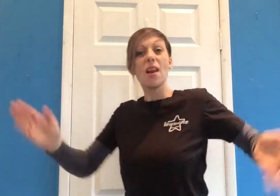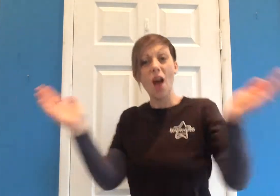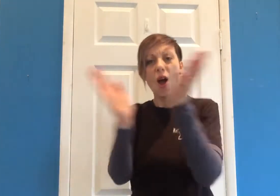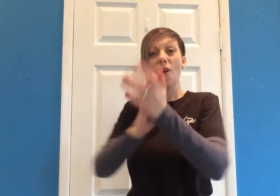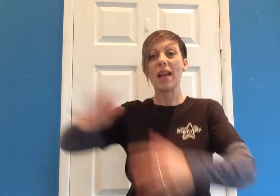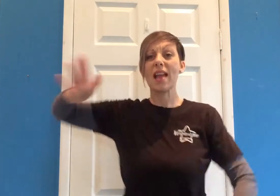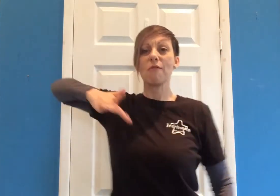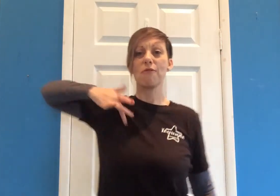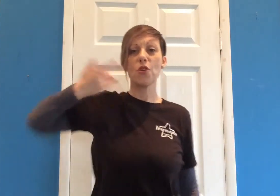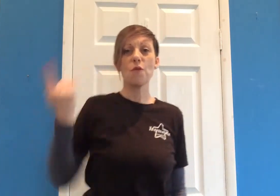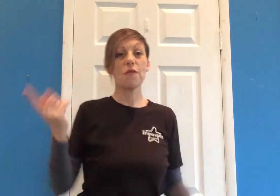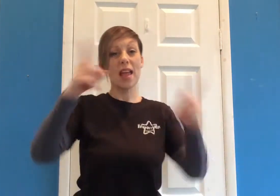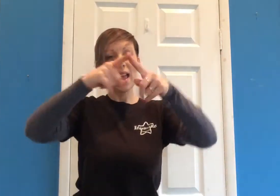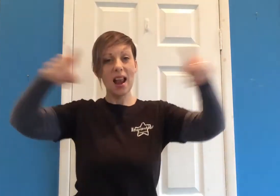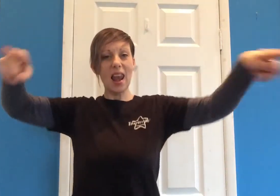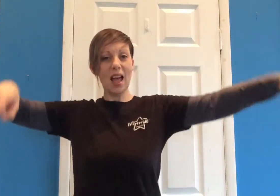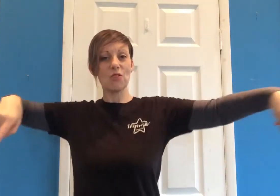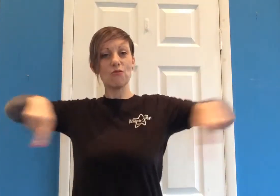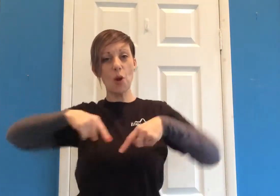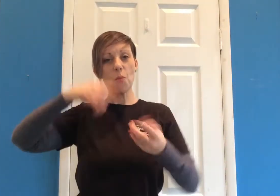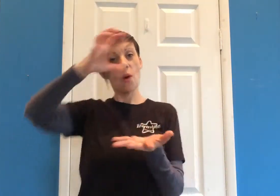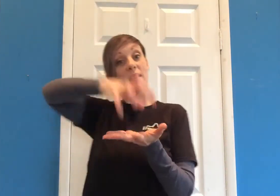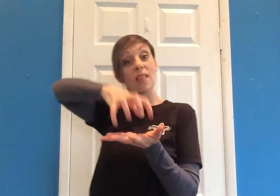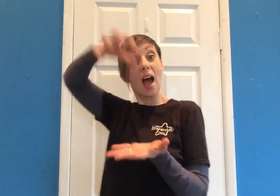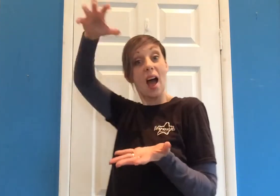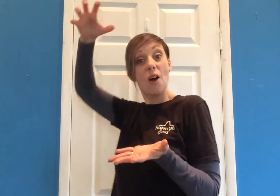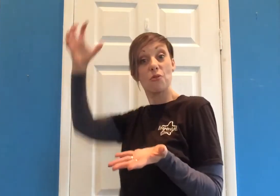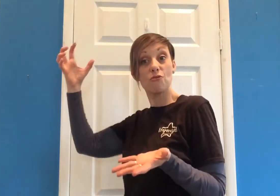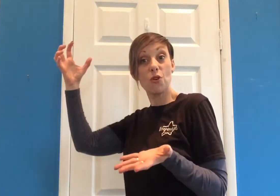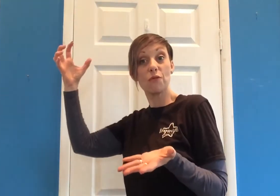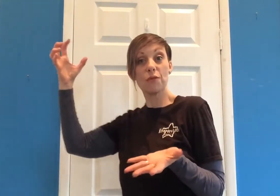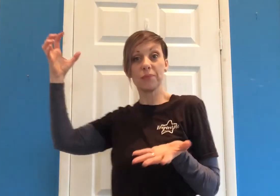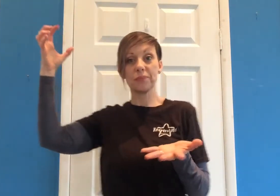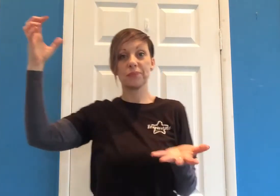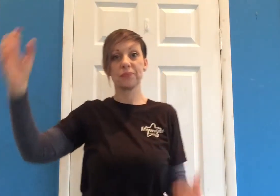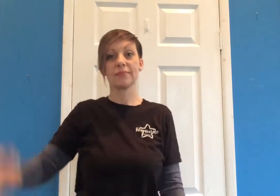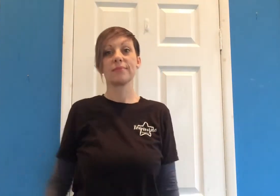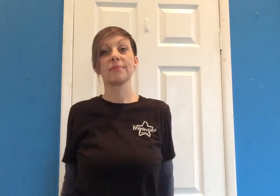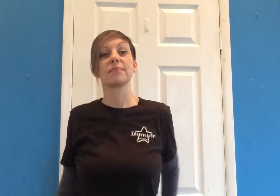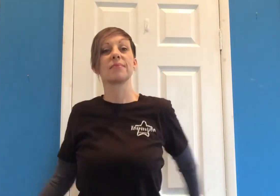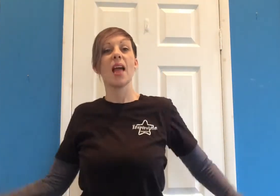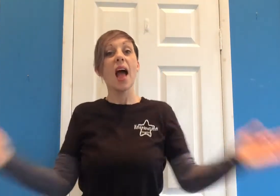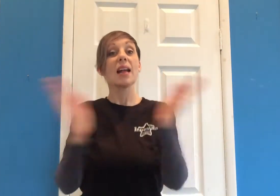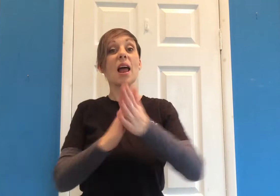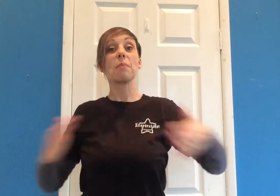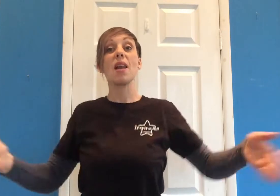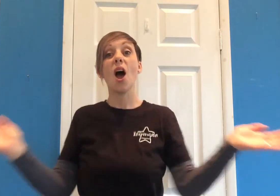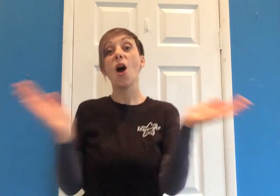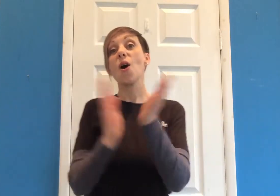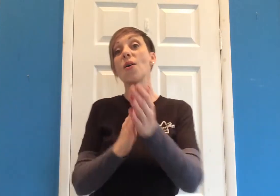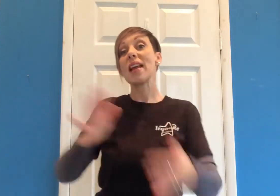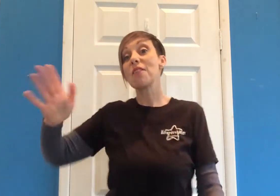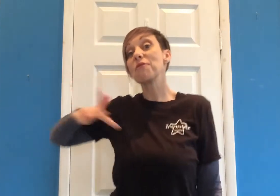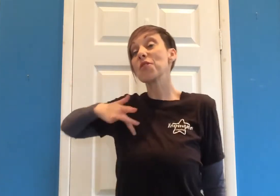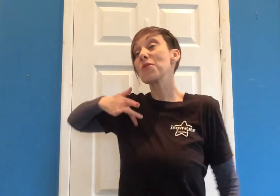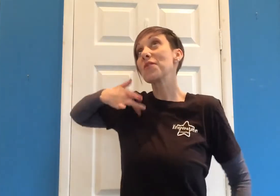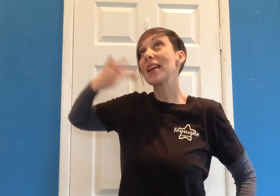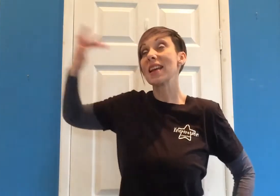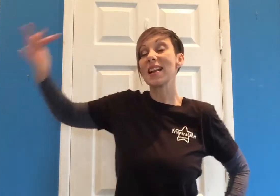alone if you feel like a room without a roof Because I'm happy club alone if you feel